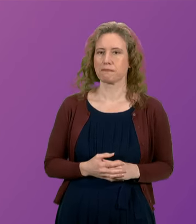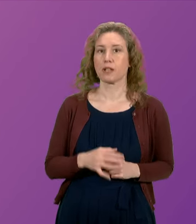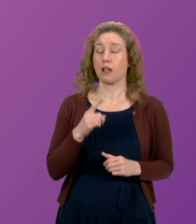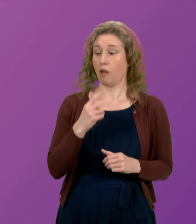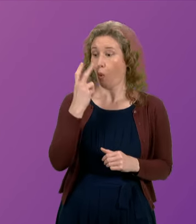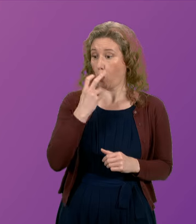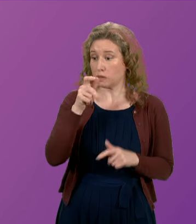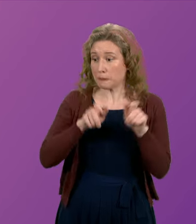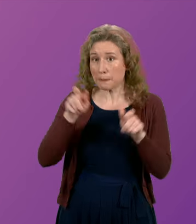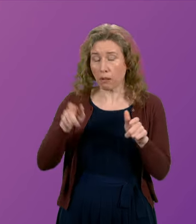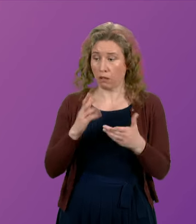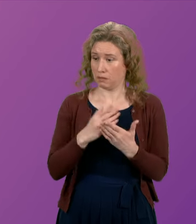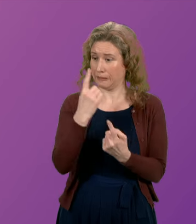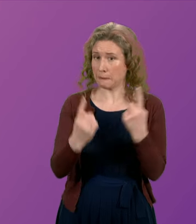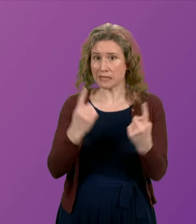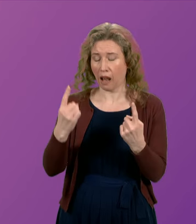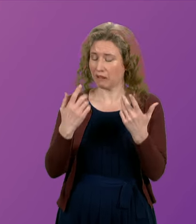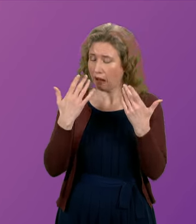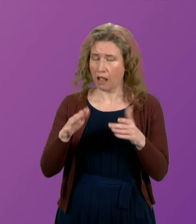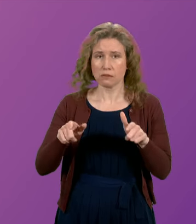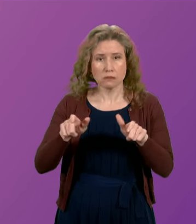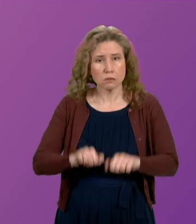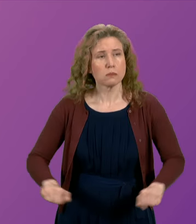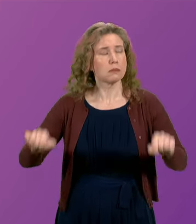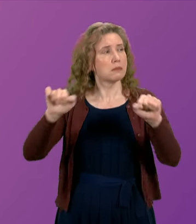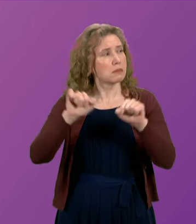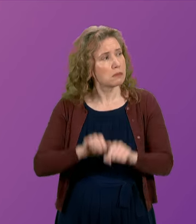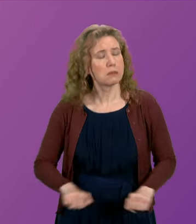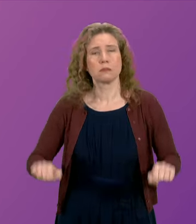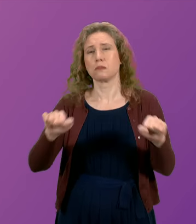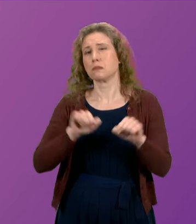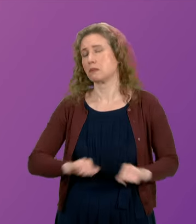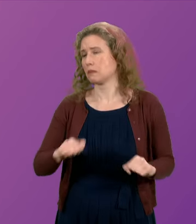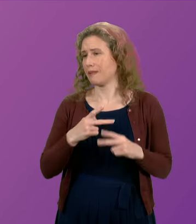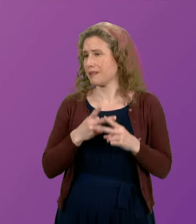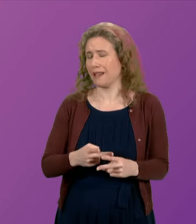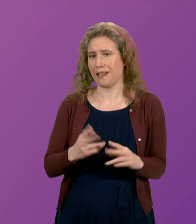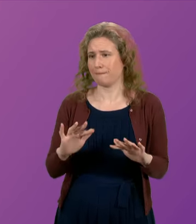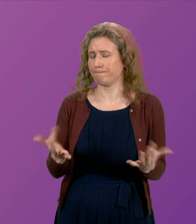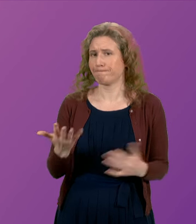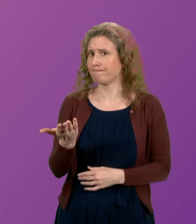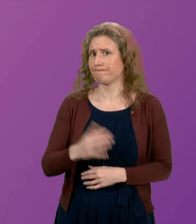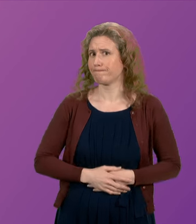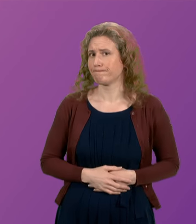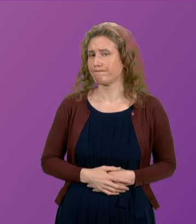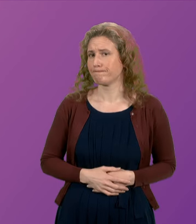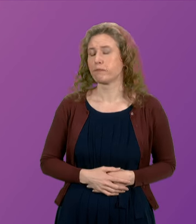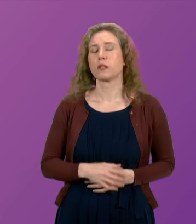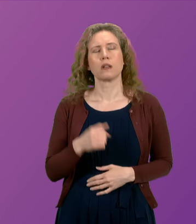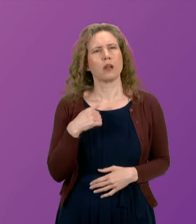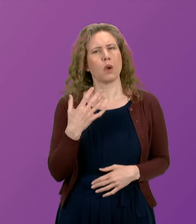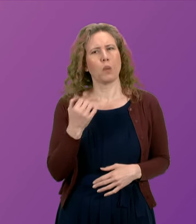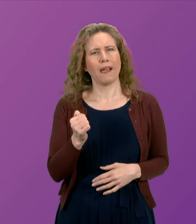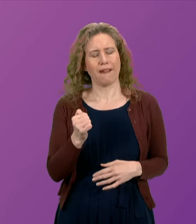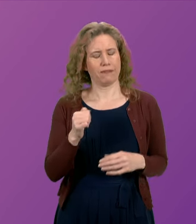elderly people are routinely left far longer than they should be for care in our National Health Service. We've got